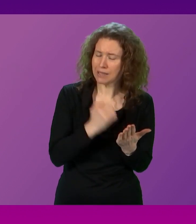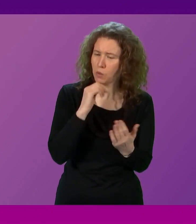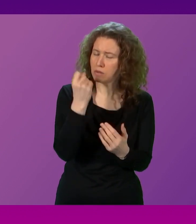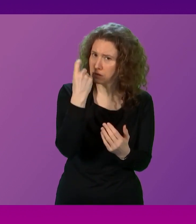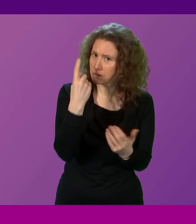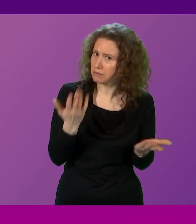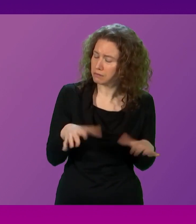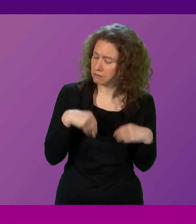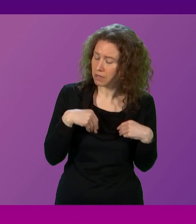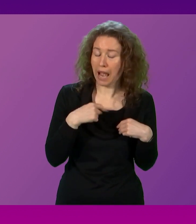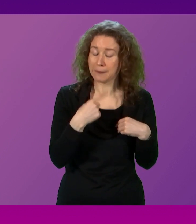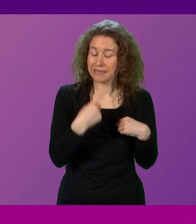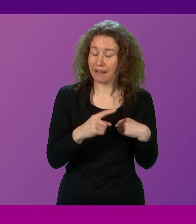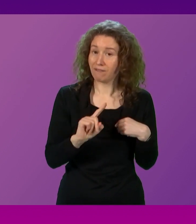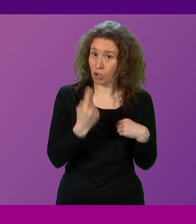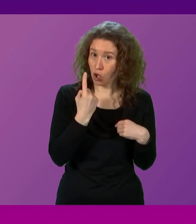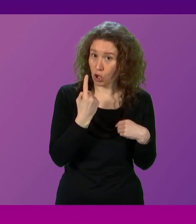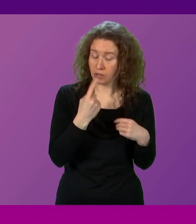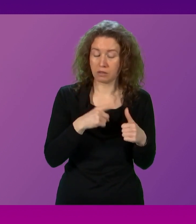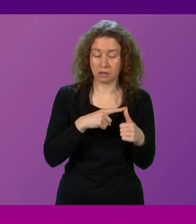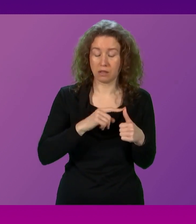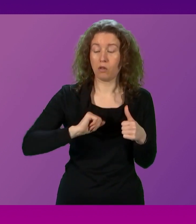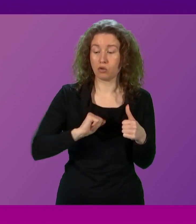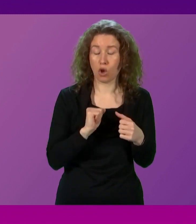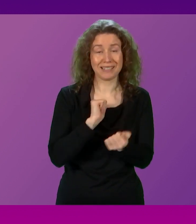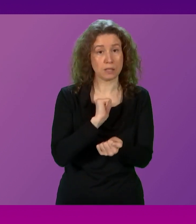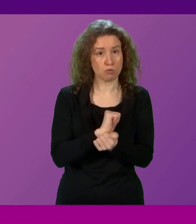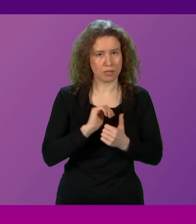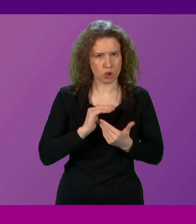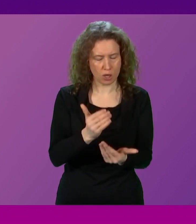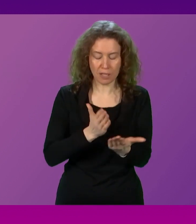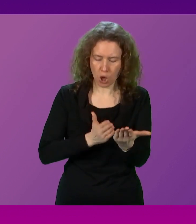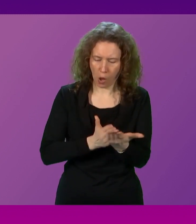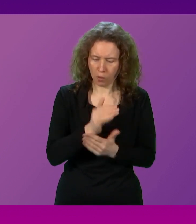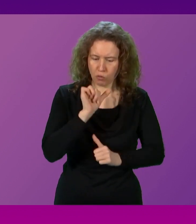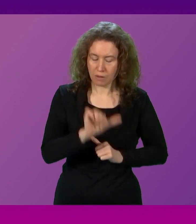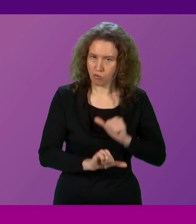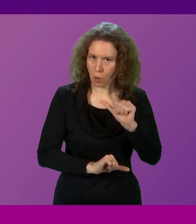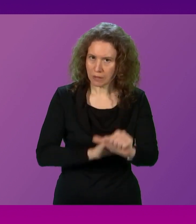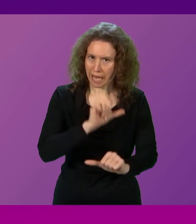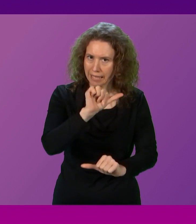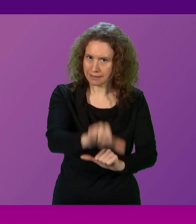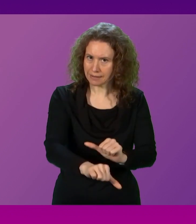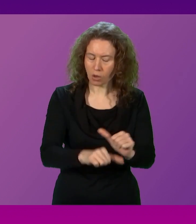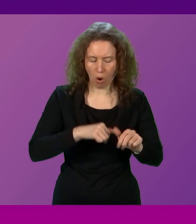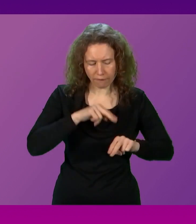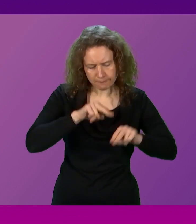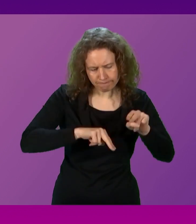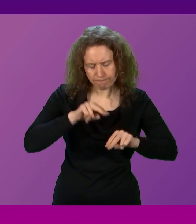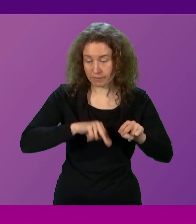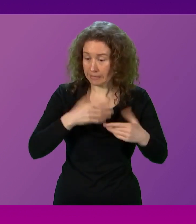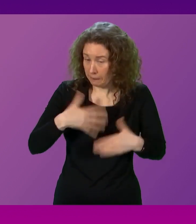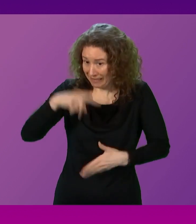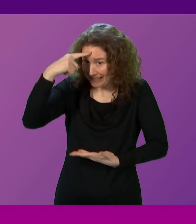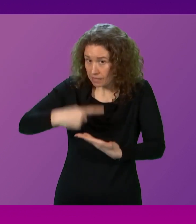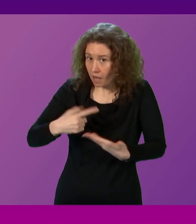know what I'm saying. What I'm saying is, firstly, the Scottish Prison Service is in the process of giving effect to the decision it has